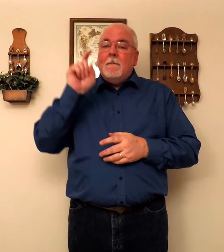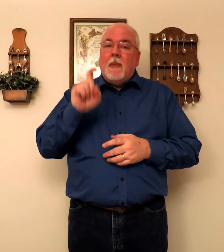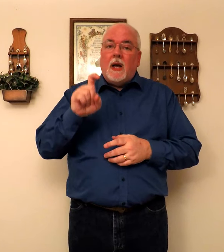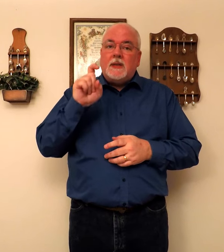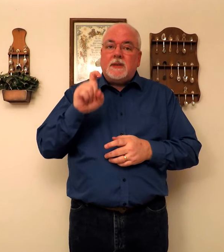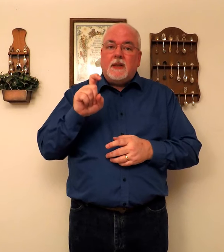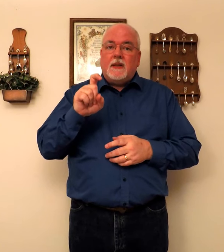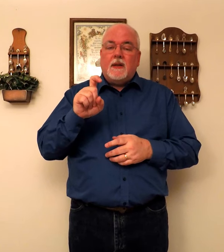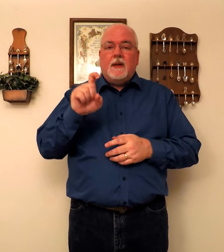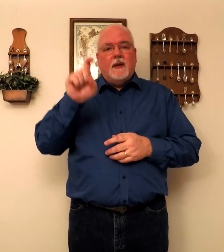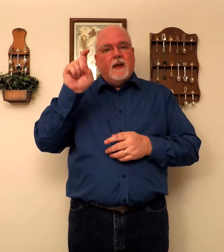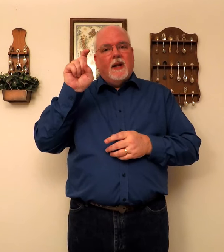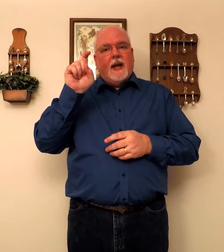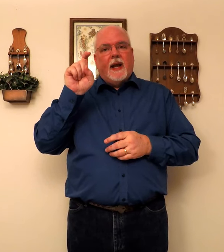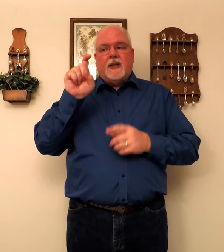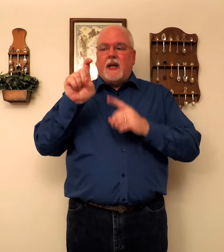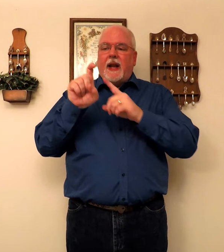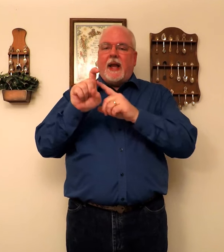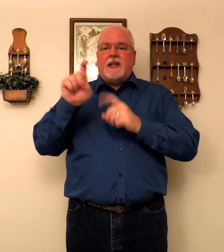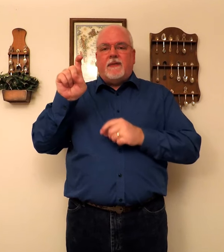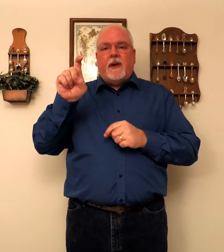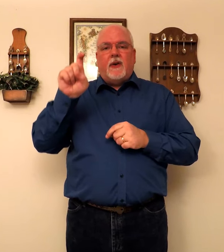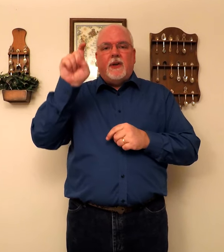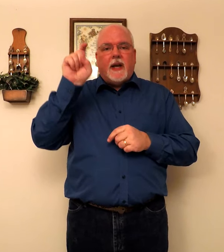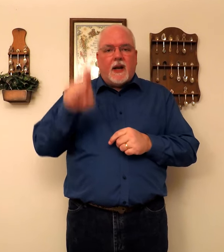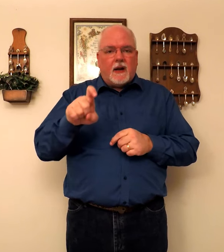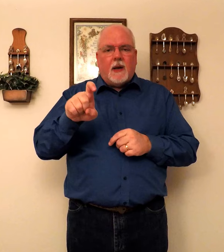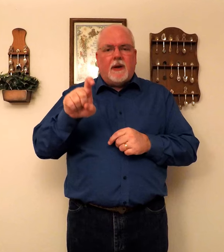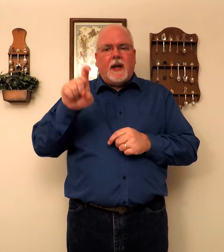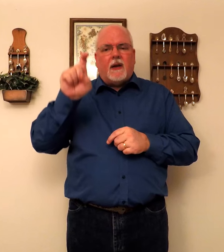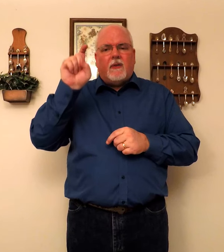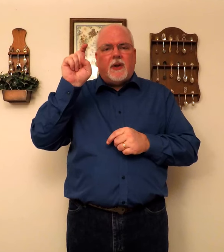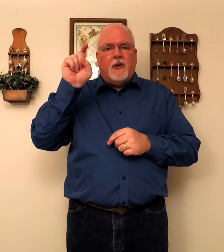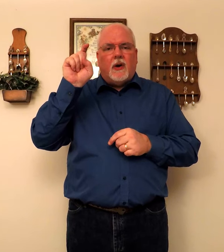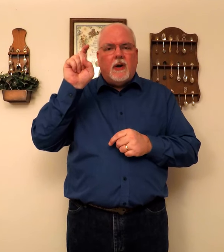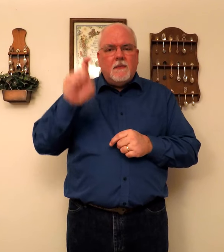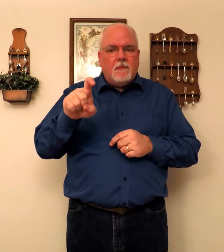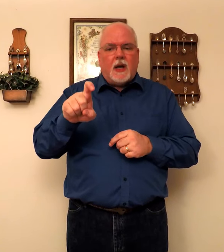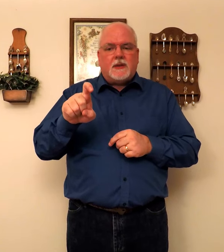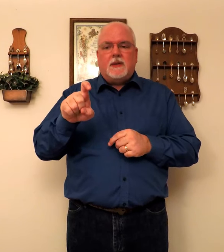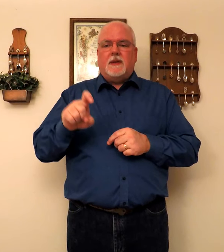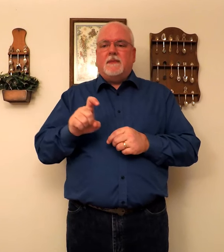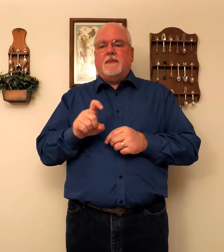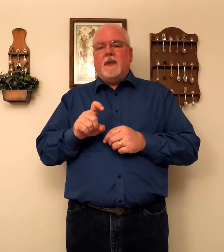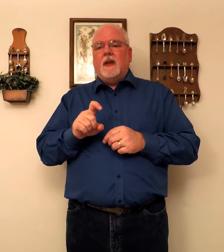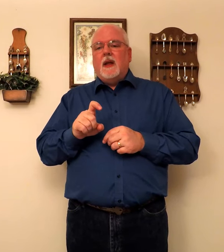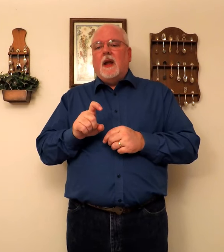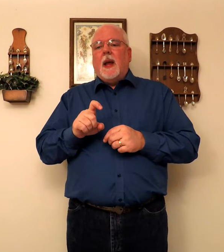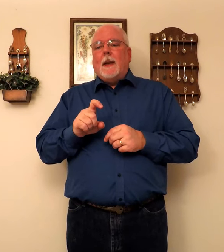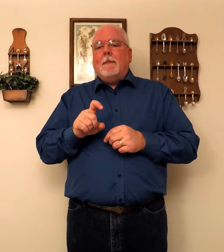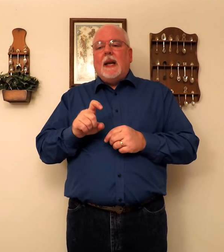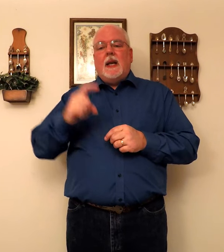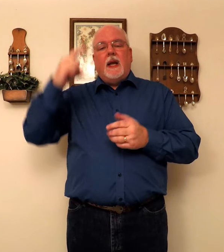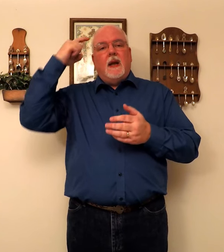Must. And as an X finger. It's kind of coming down. With a hook. Must. Believe.